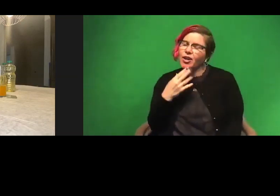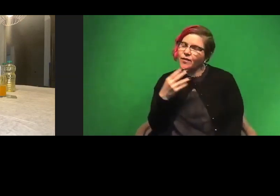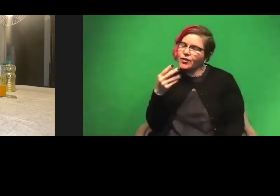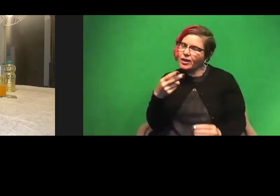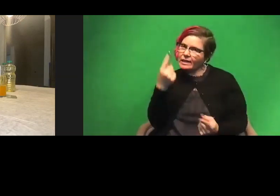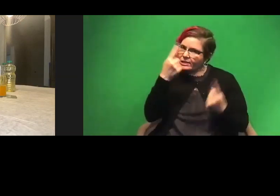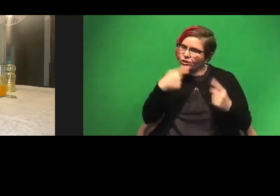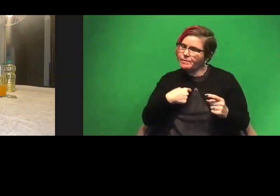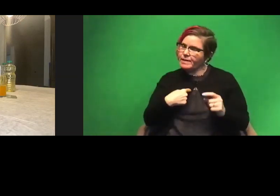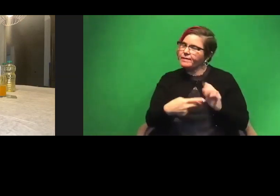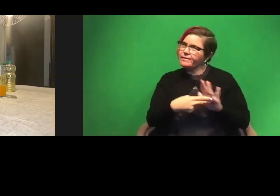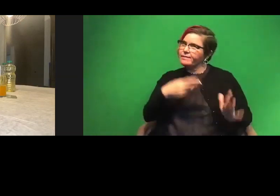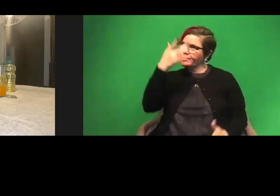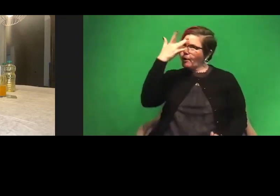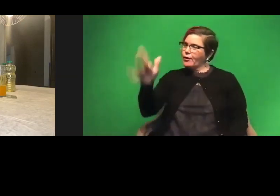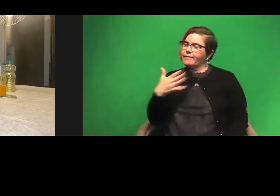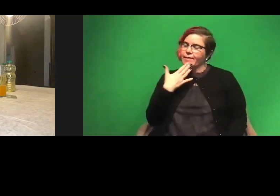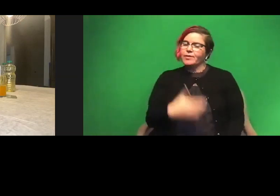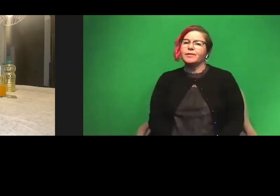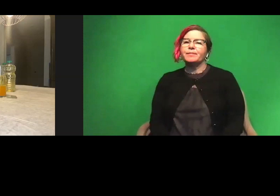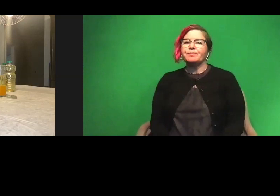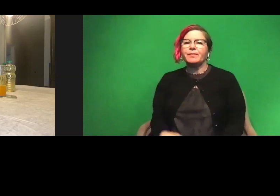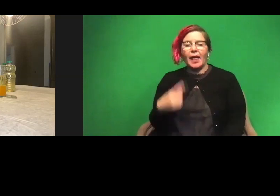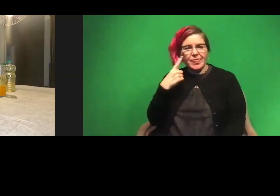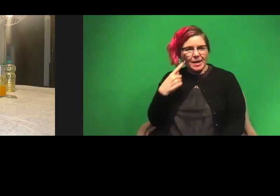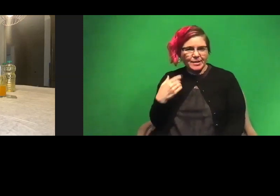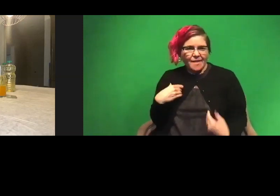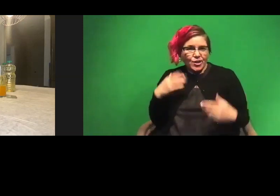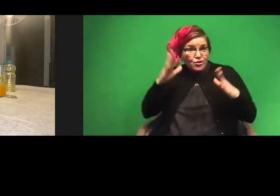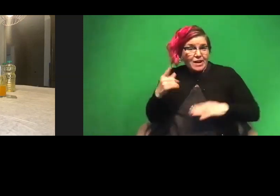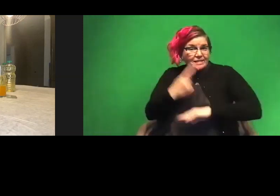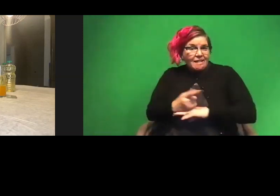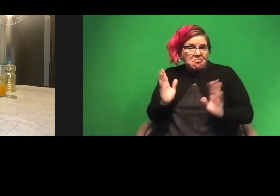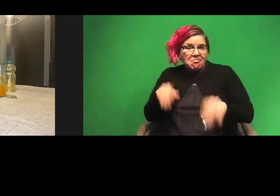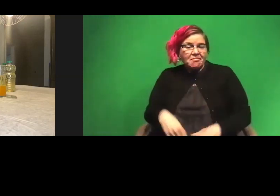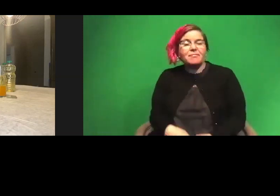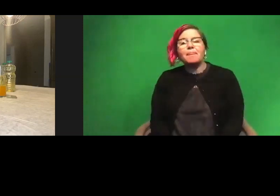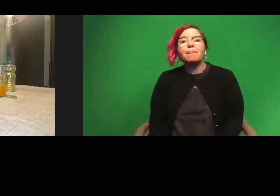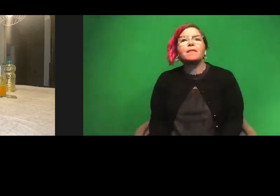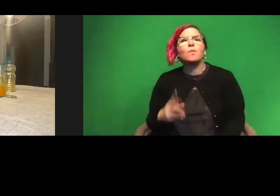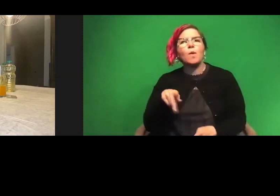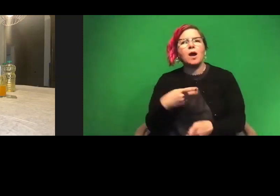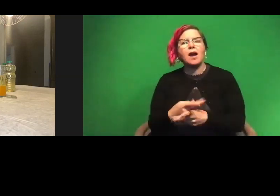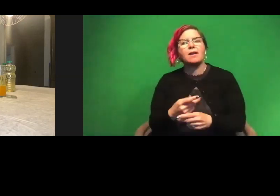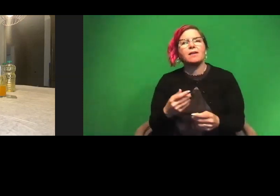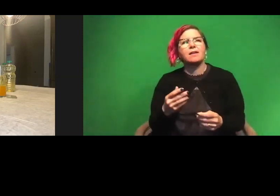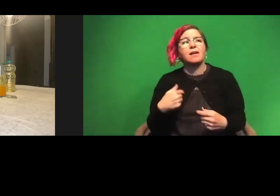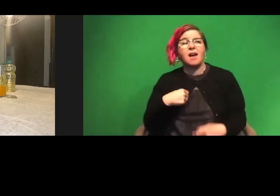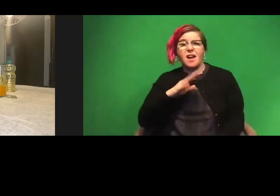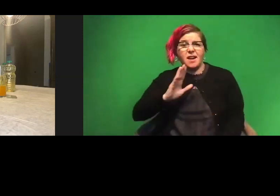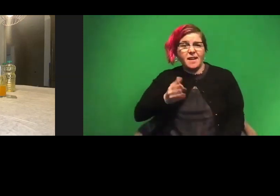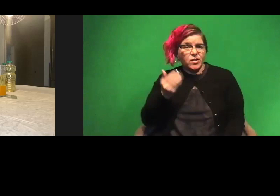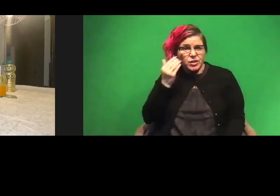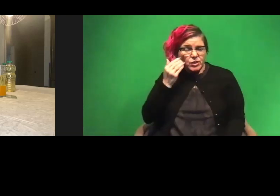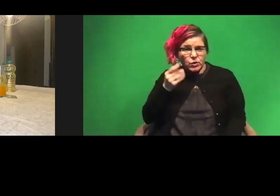because, um, I think I'm just having a great day. Um, and what type of, actually, I never really knew